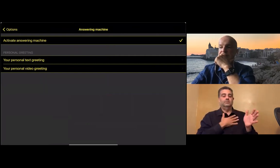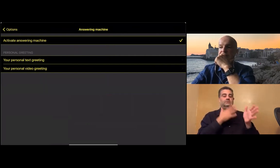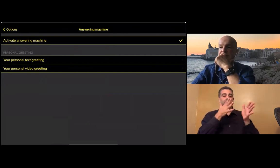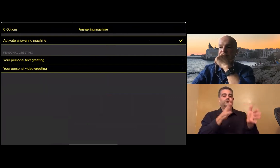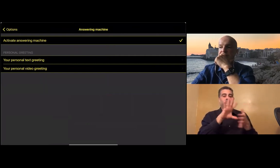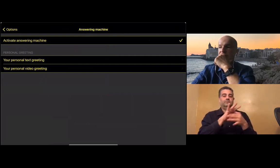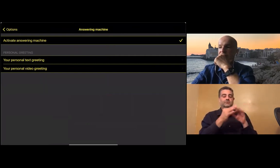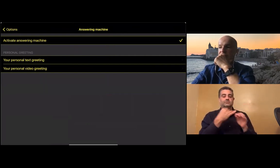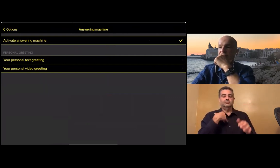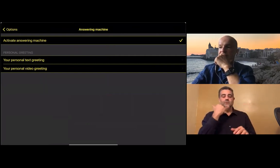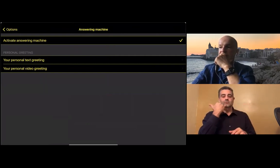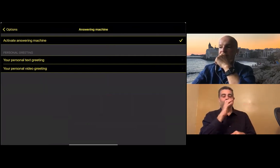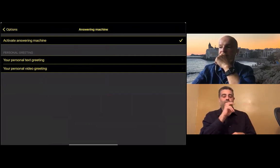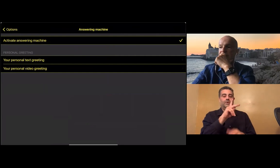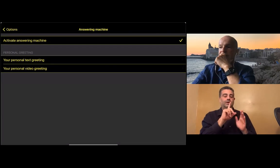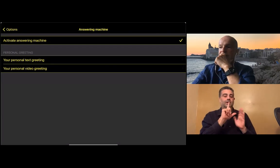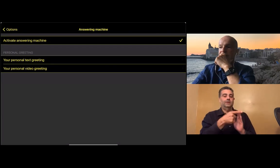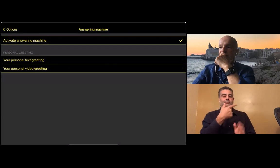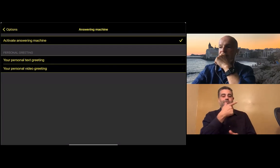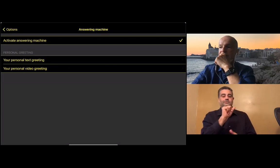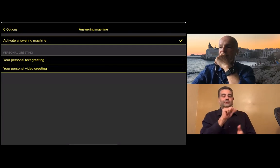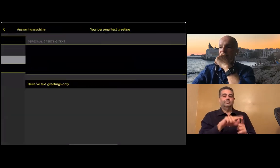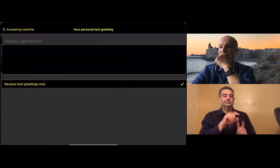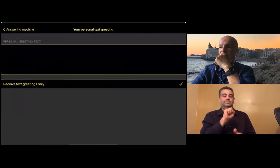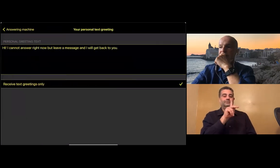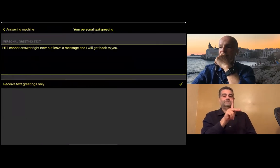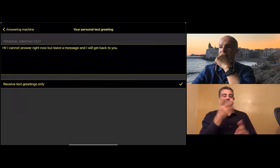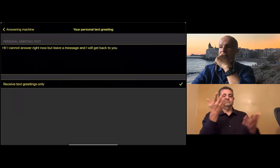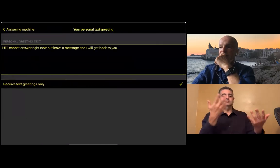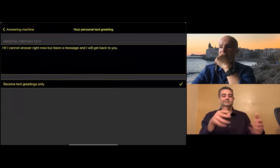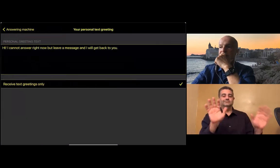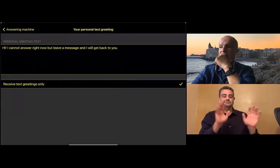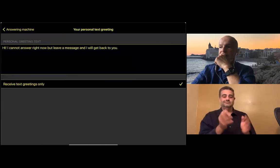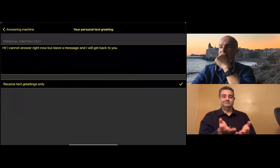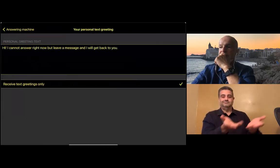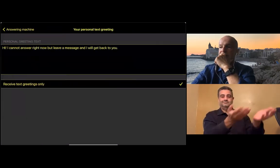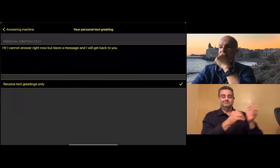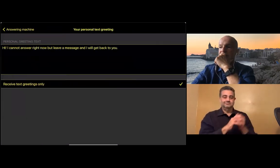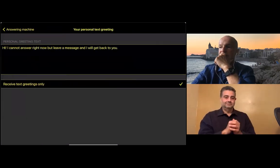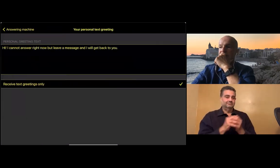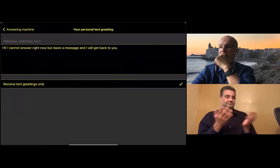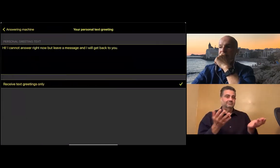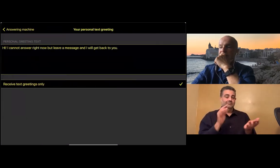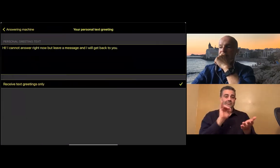Hi, this is Brian. Sorry, I'm not here. Please leave me a message and I'll call you back at a later time. G-A-S-K.